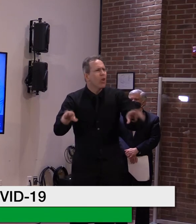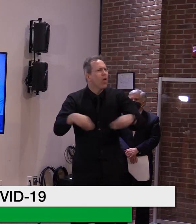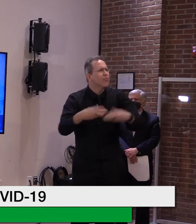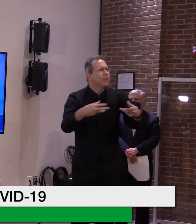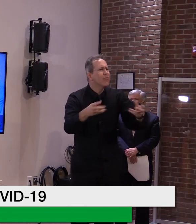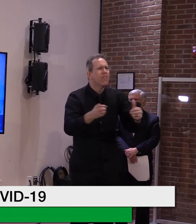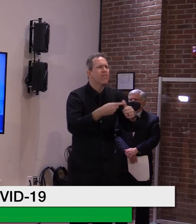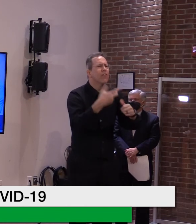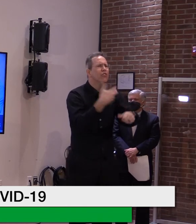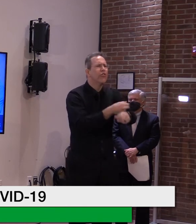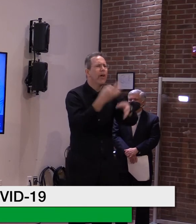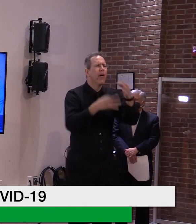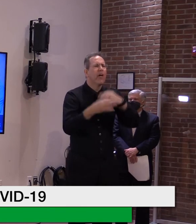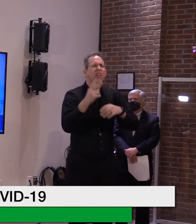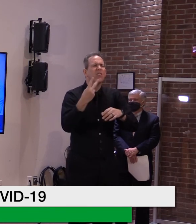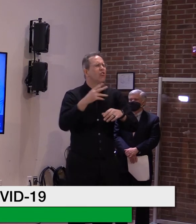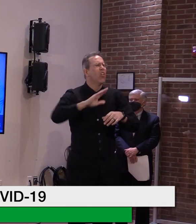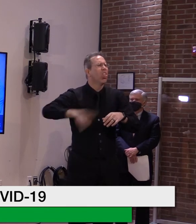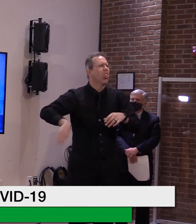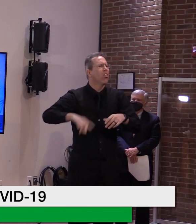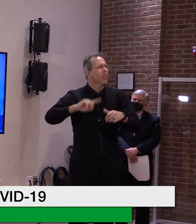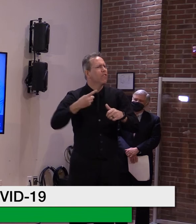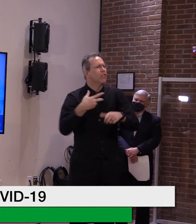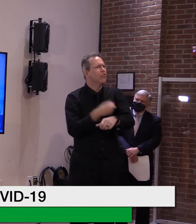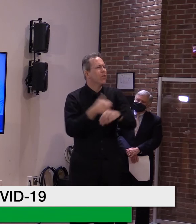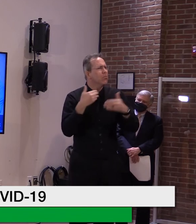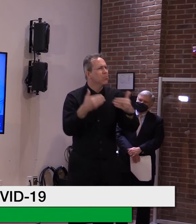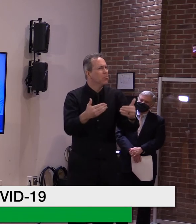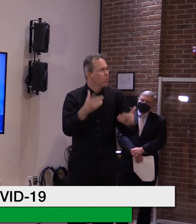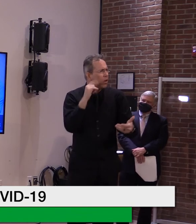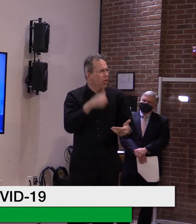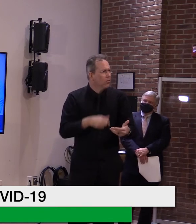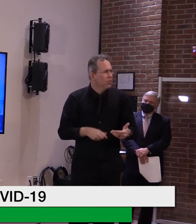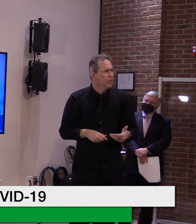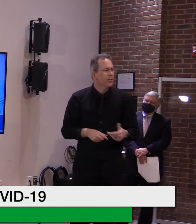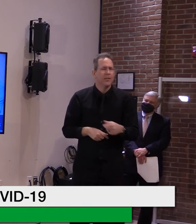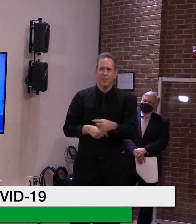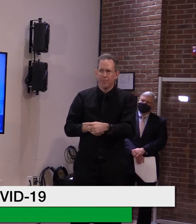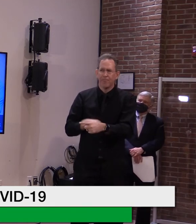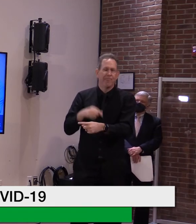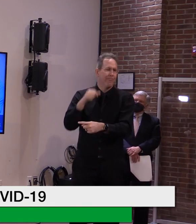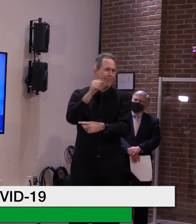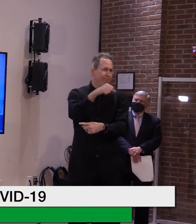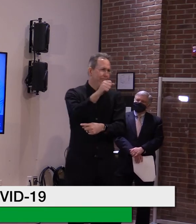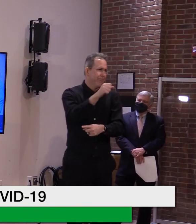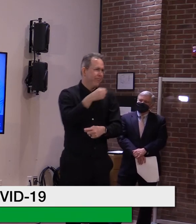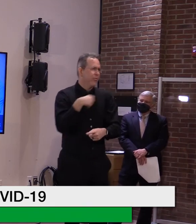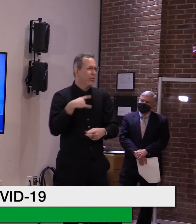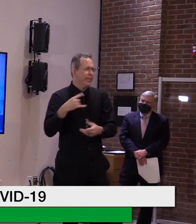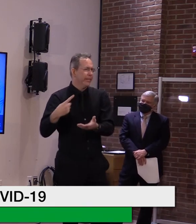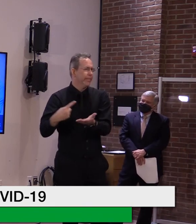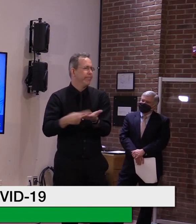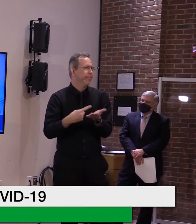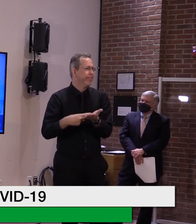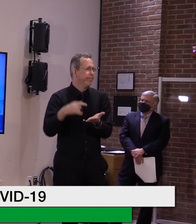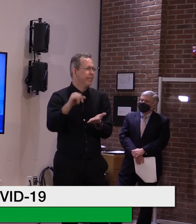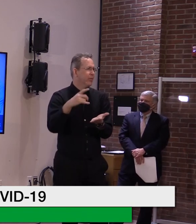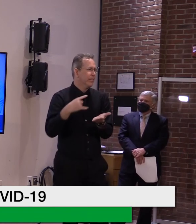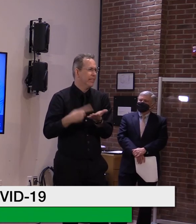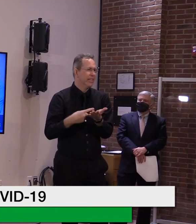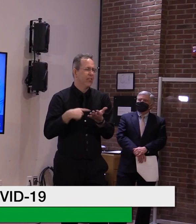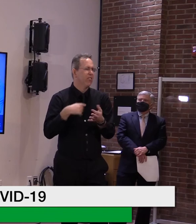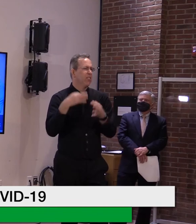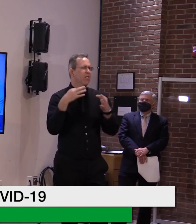Well, again, we talked about that initially, but we decided to move through through to the full vaccination.